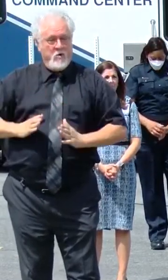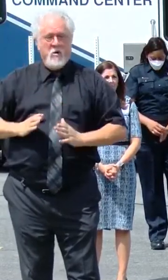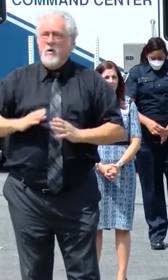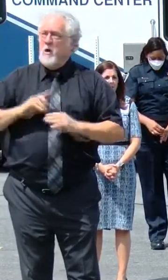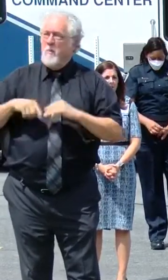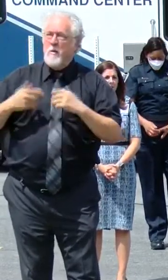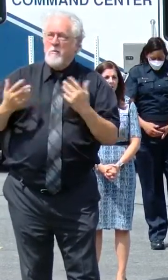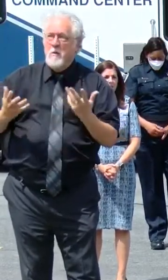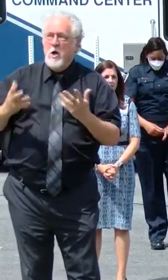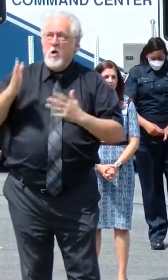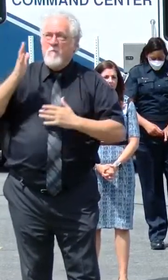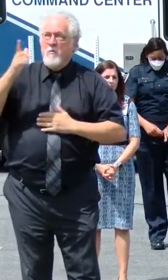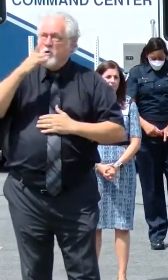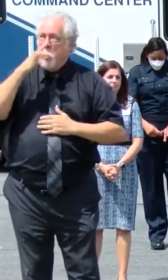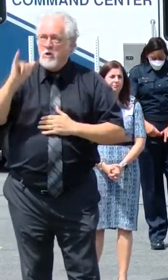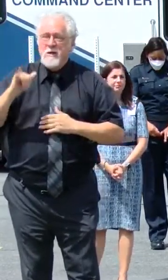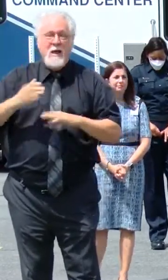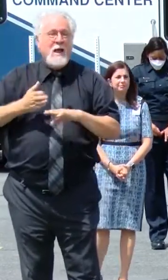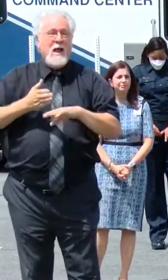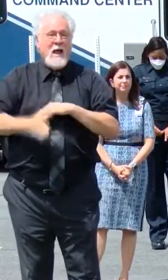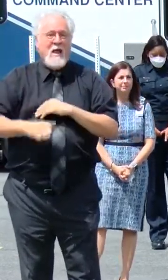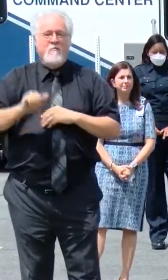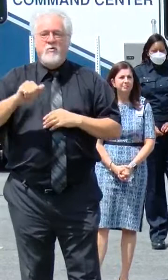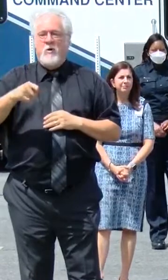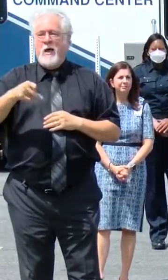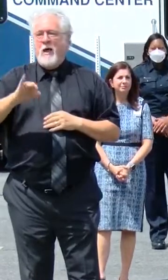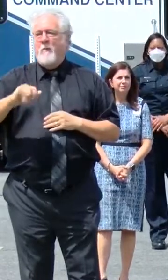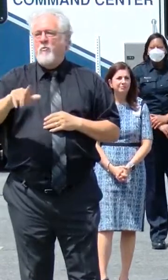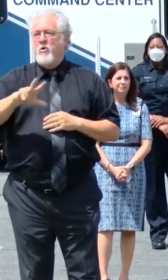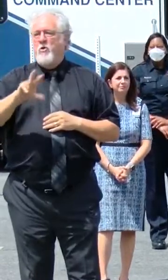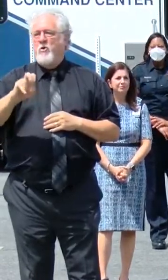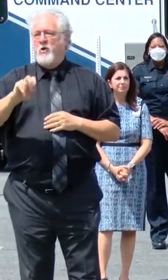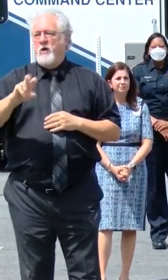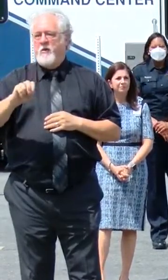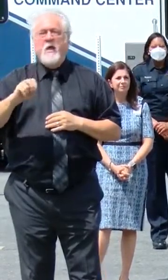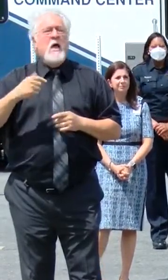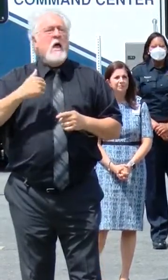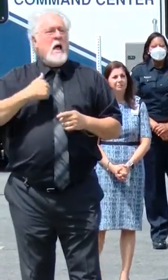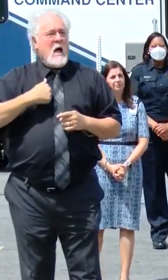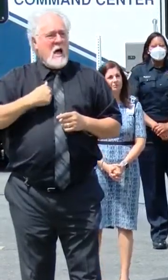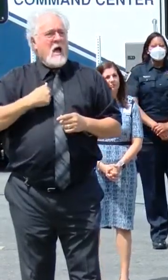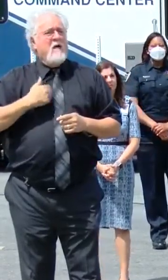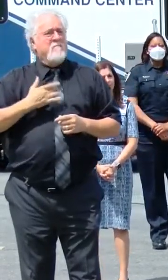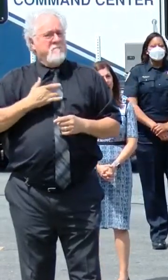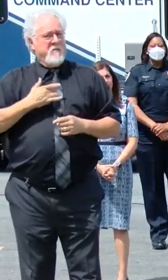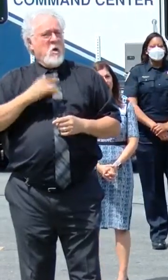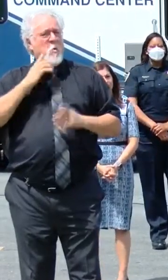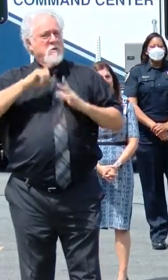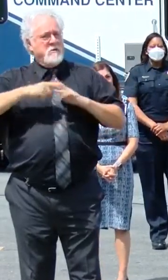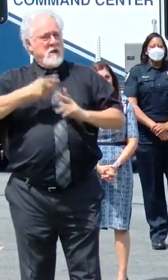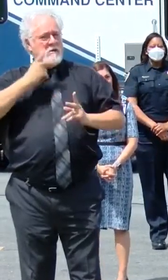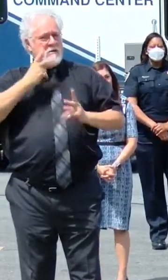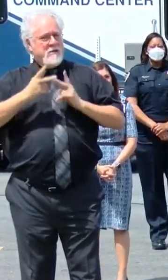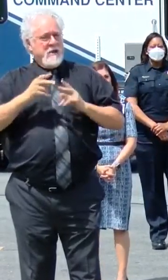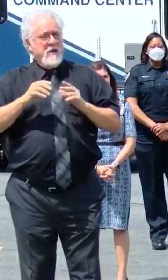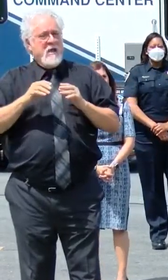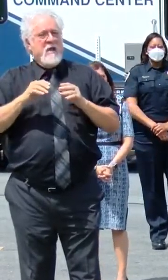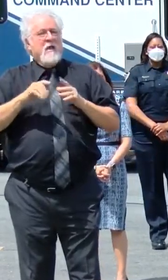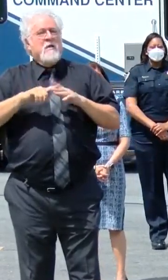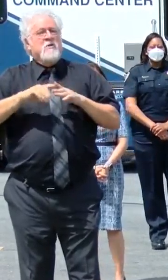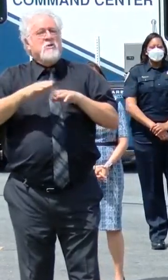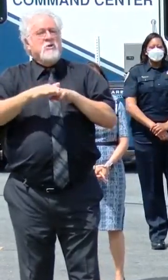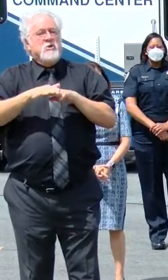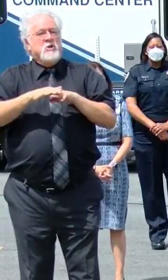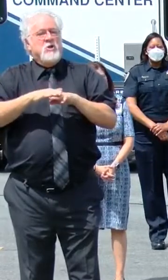terms of what the future looks like after April 30th. I do believe that you will start seeing a phased-in